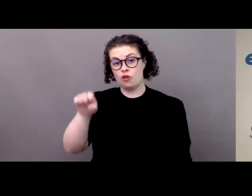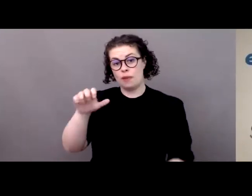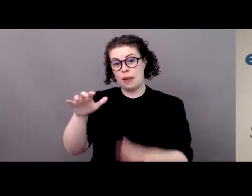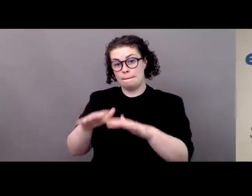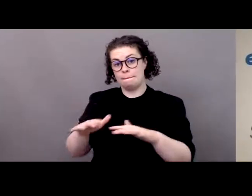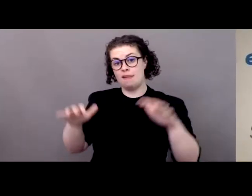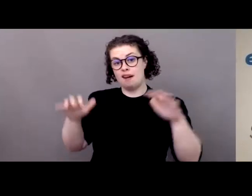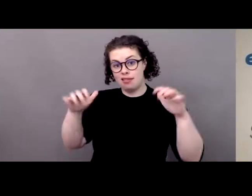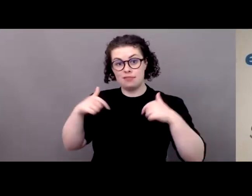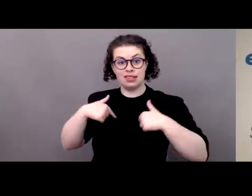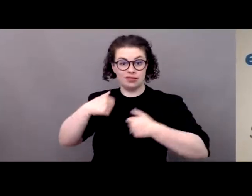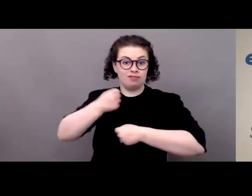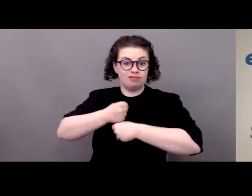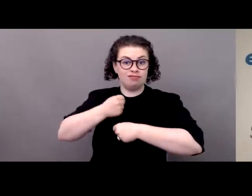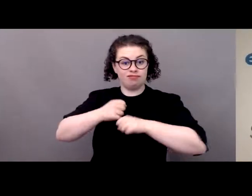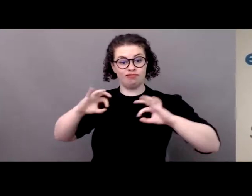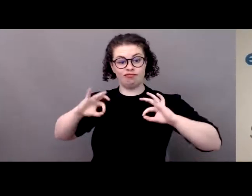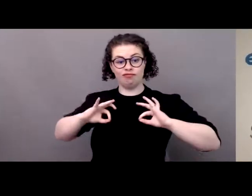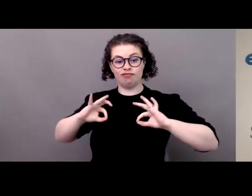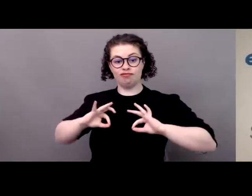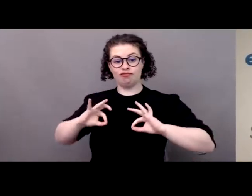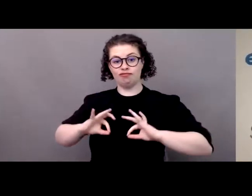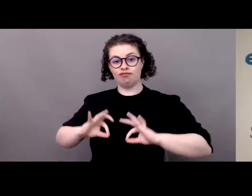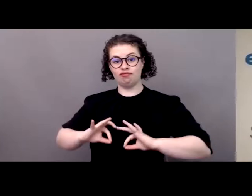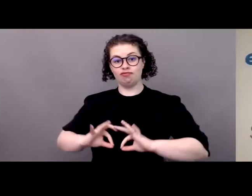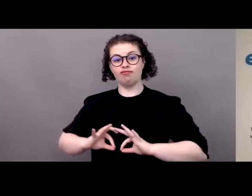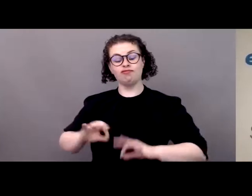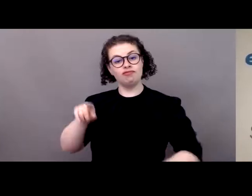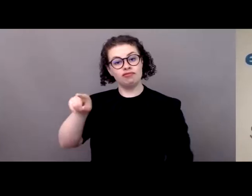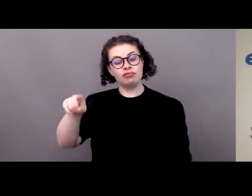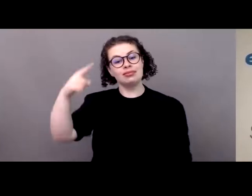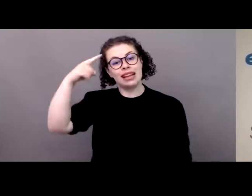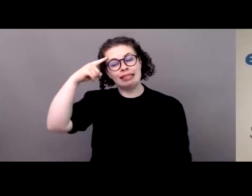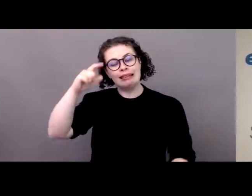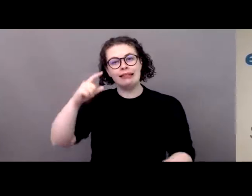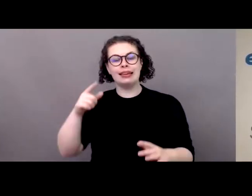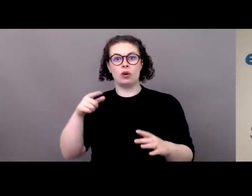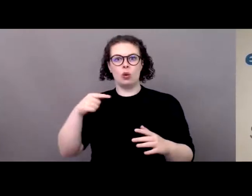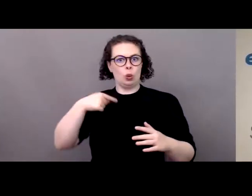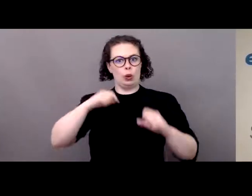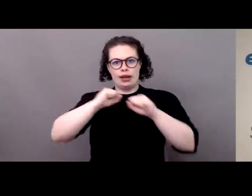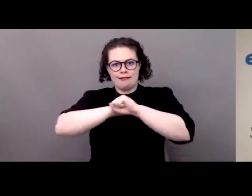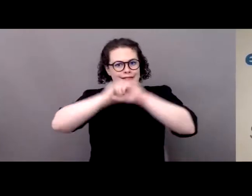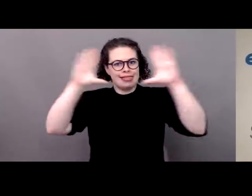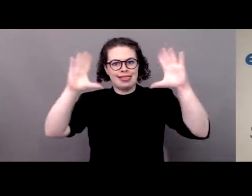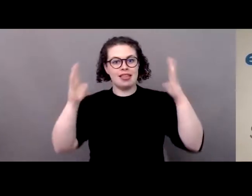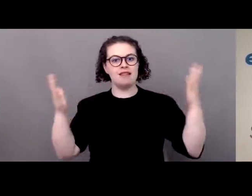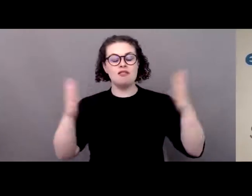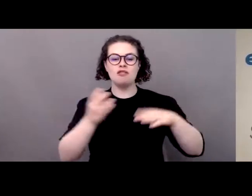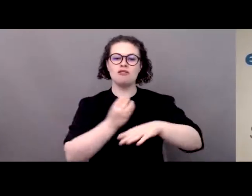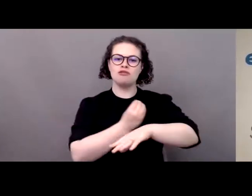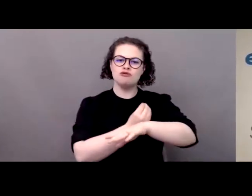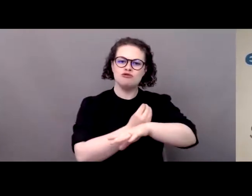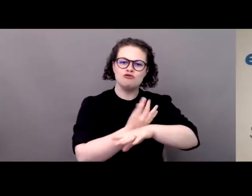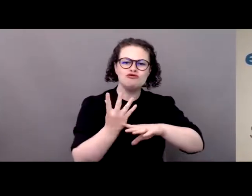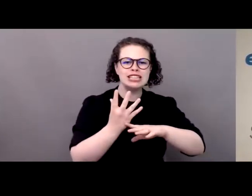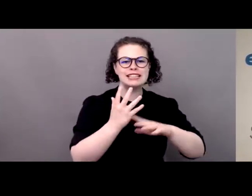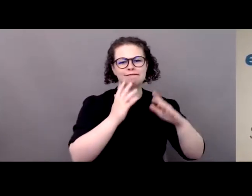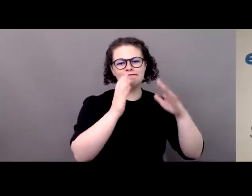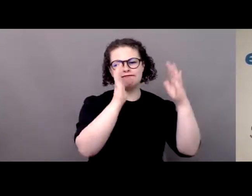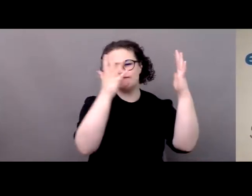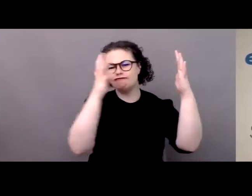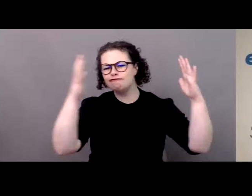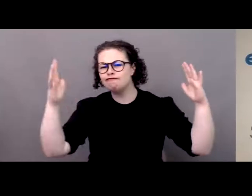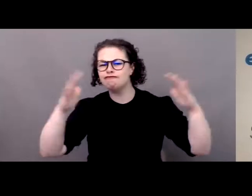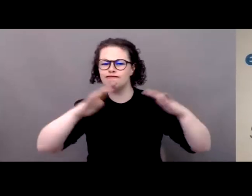parliament i i think that european union has actually put very clear that green sport is a priority and was actually added as a key point um on the